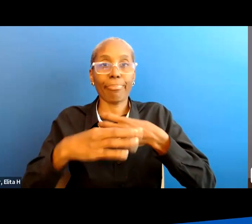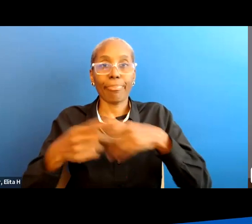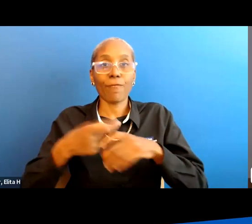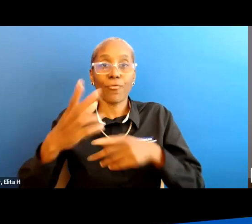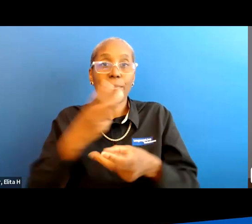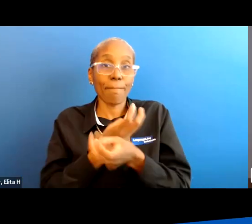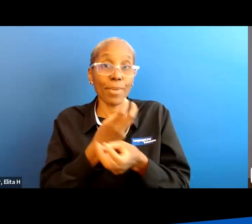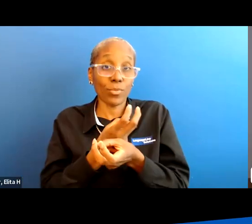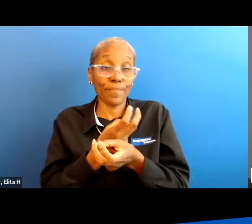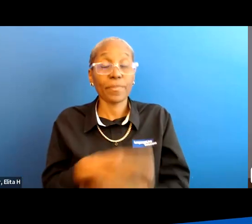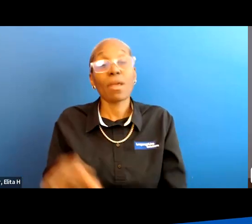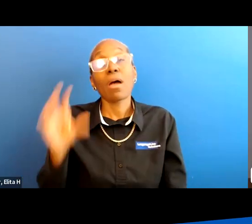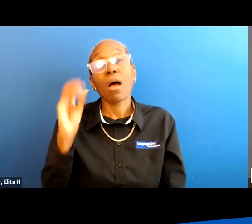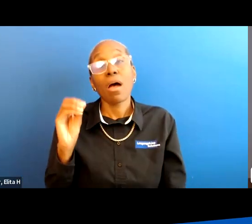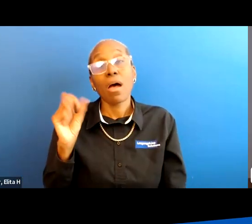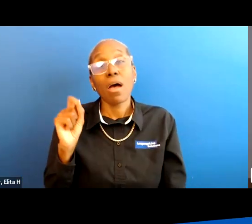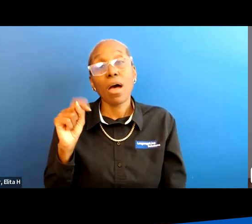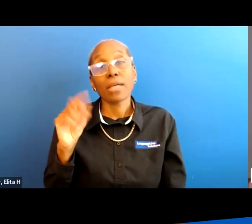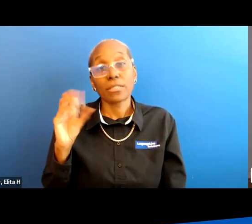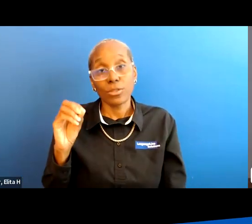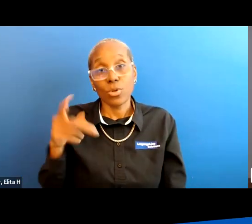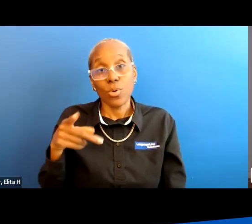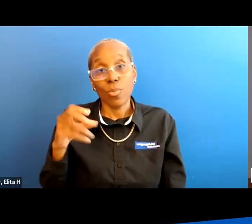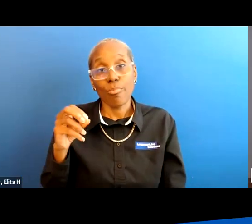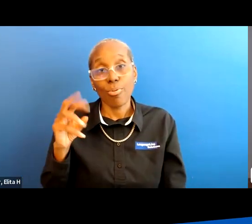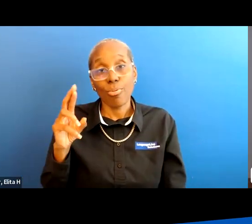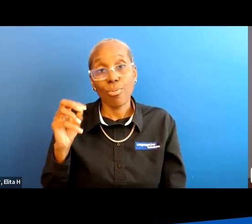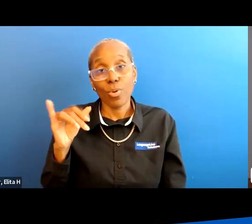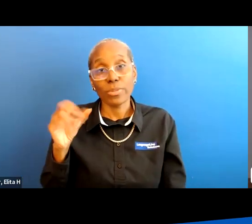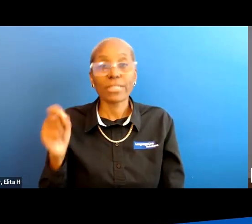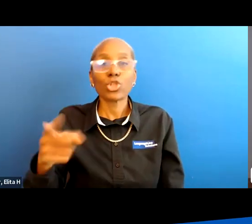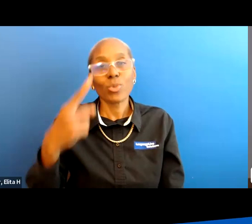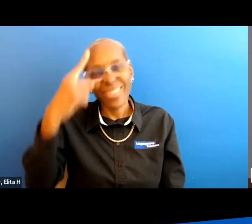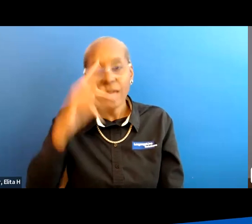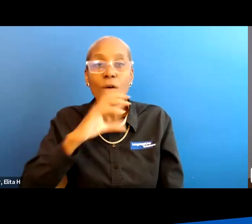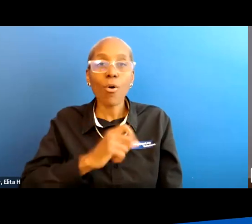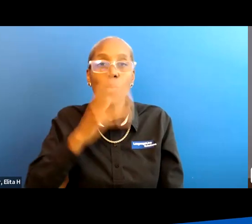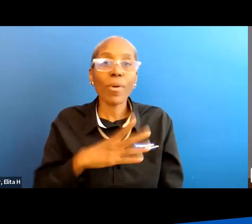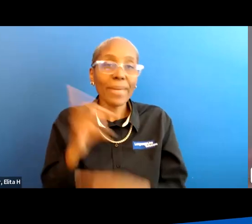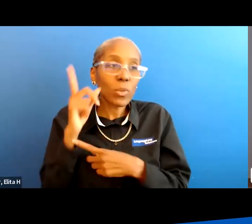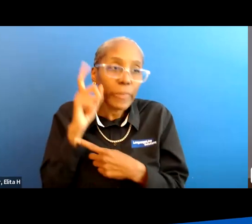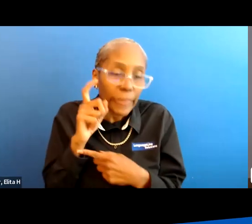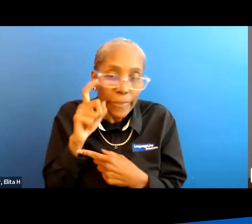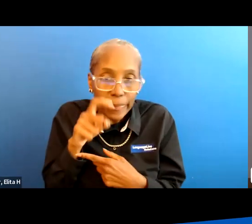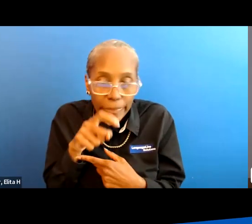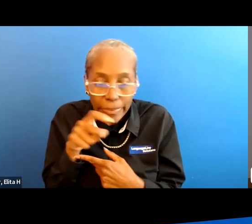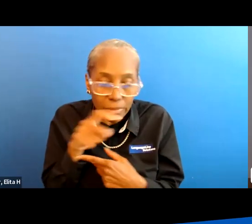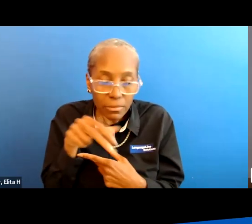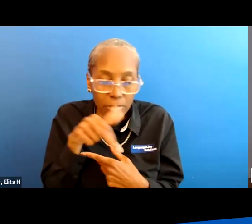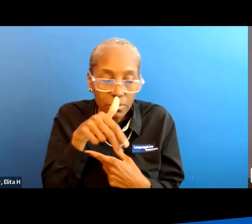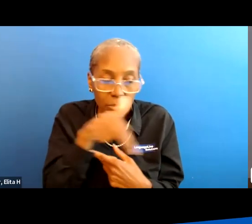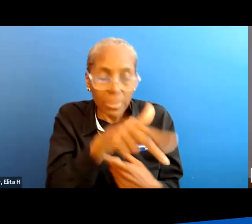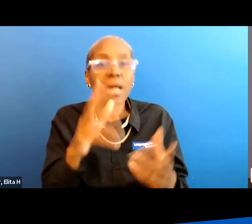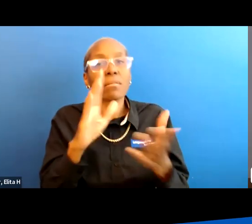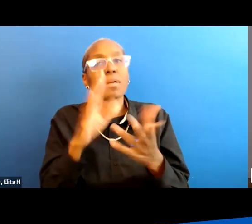it's osteoporosis which we all know you know we think of the little ladies with bench bent over back and ladies get older they get sometimes get